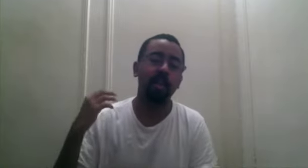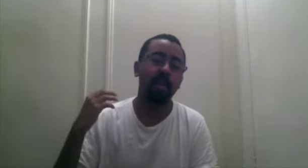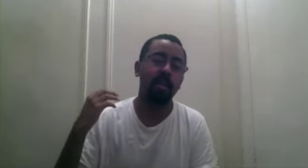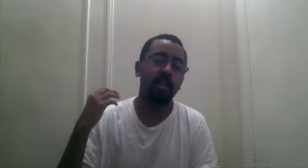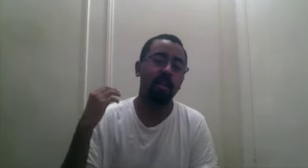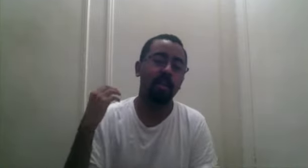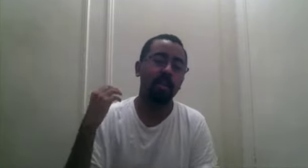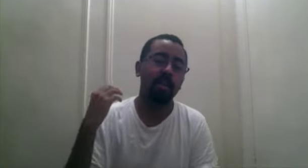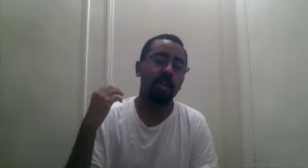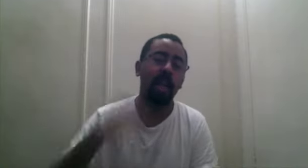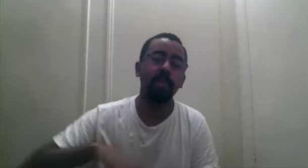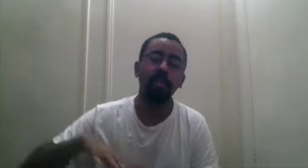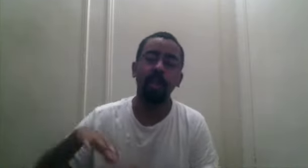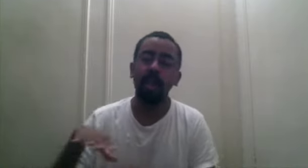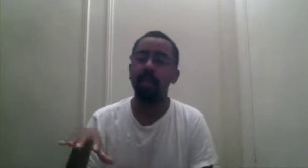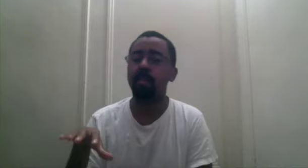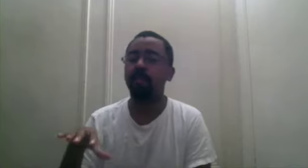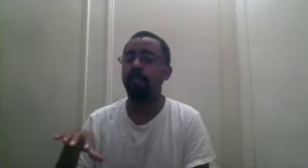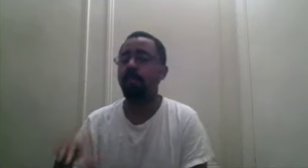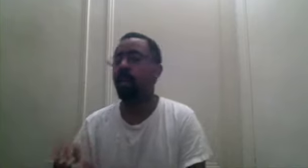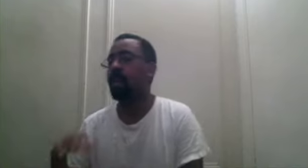captured Ace the first time,